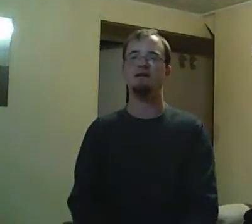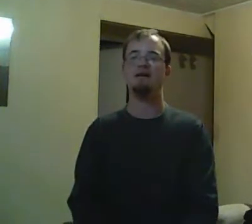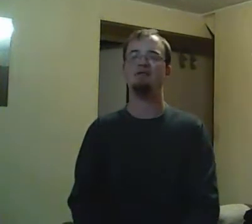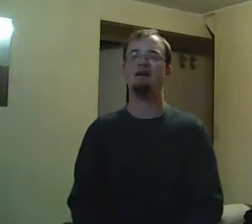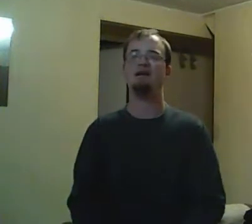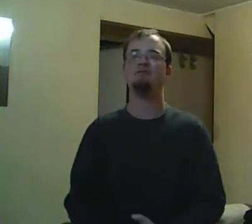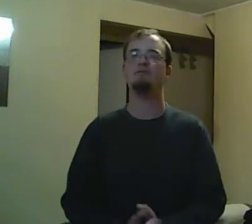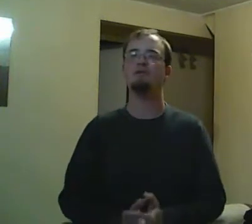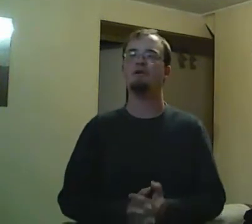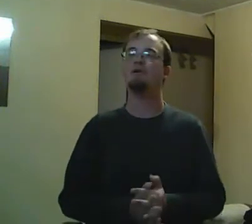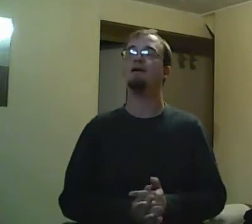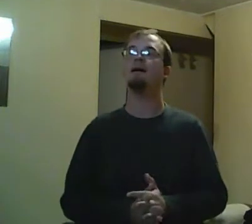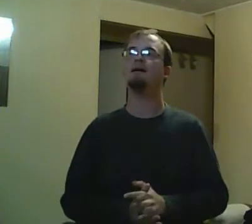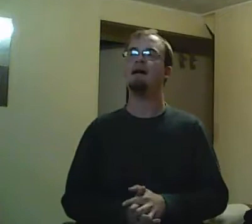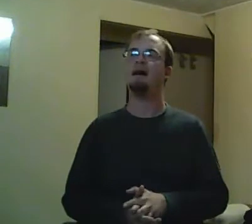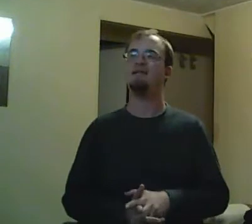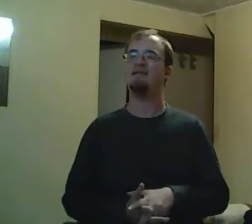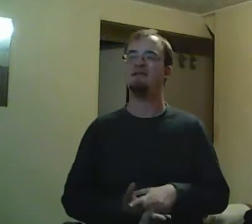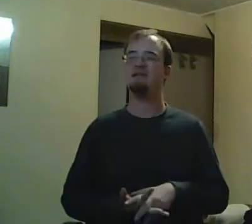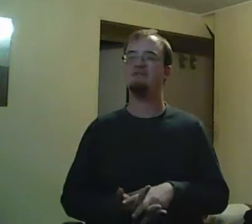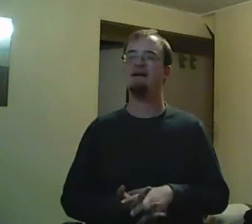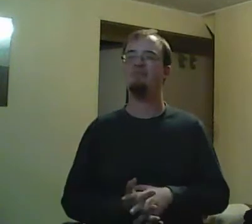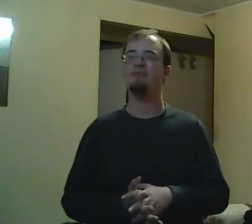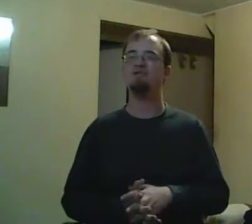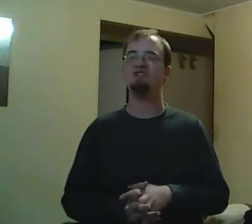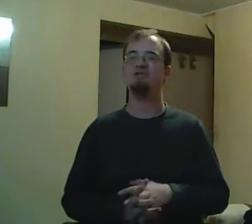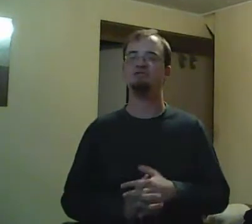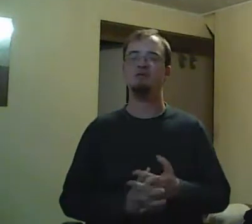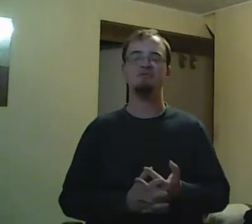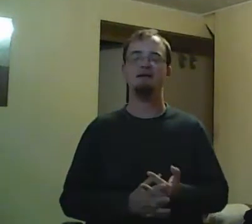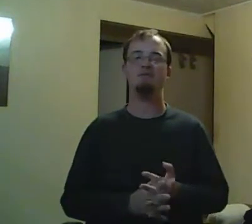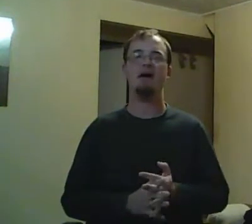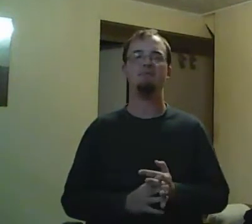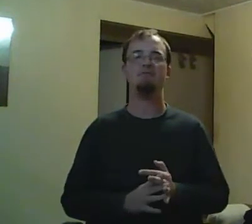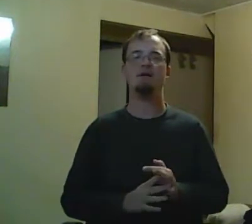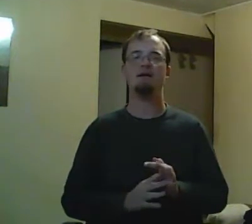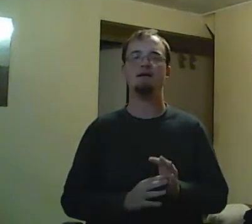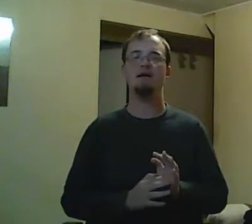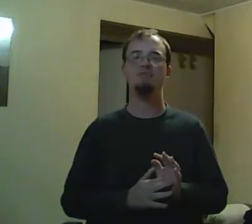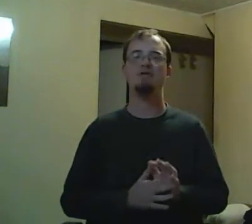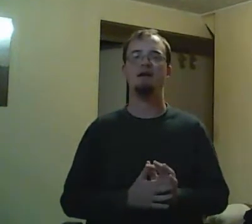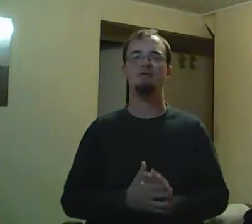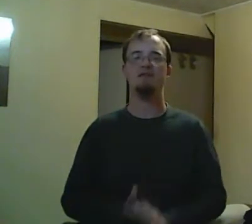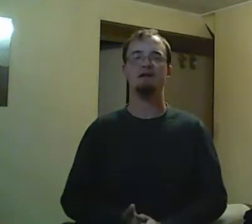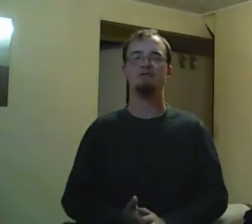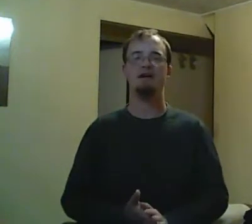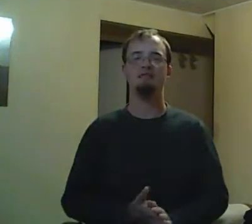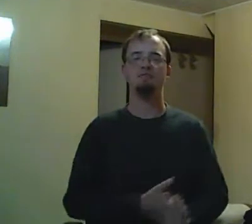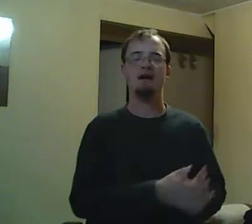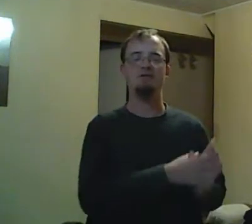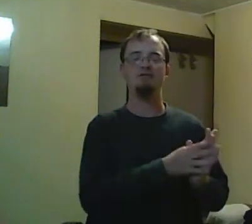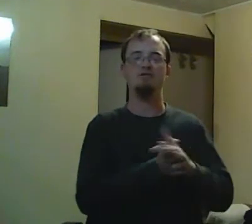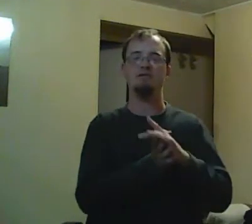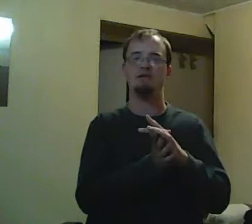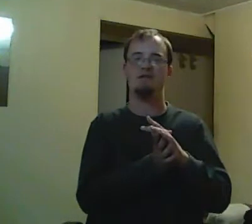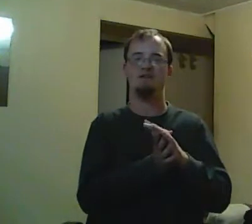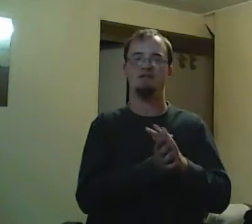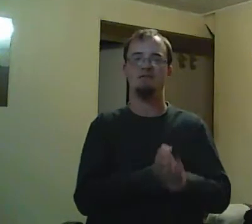implies that, you know, if Rick's not going to get heated up, it's going to be Toby. Because Toby's affiliated with Rick.